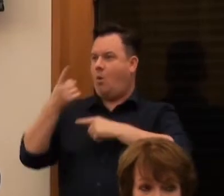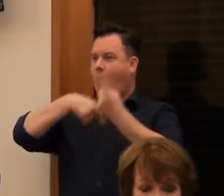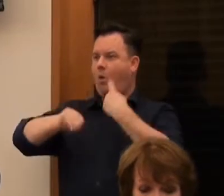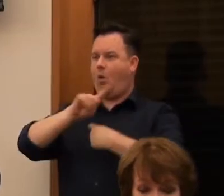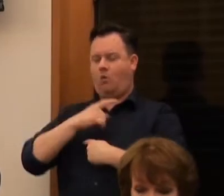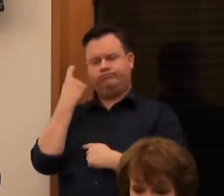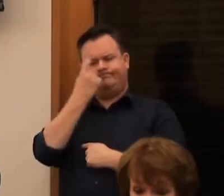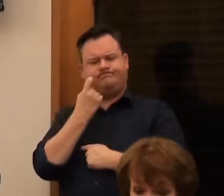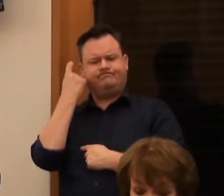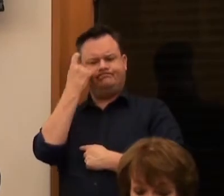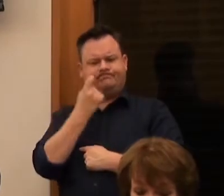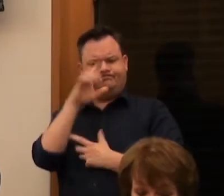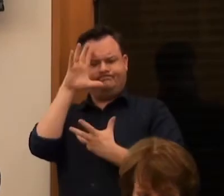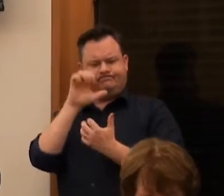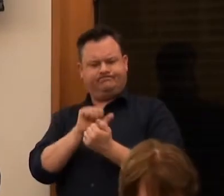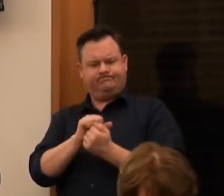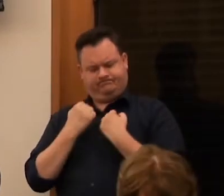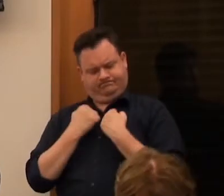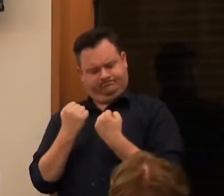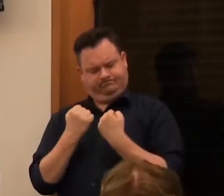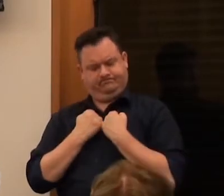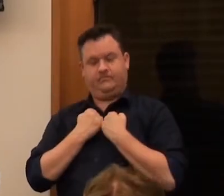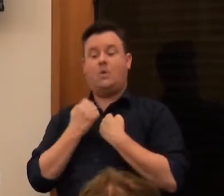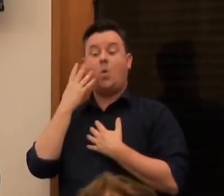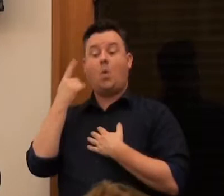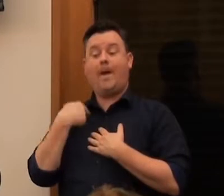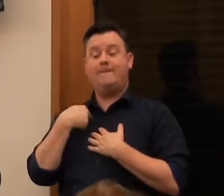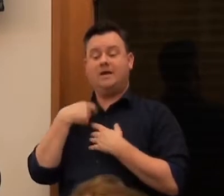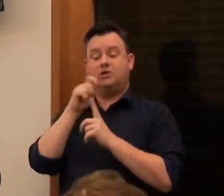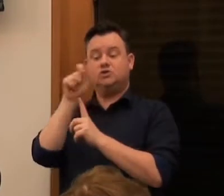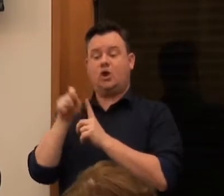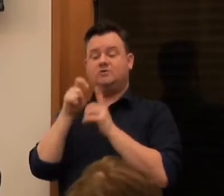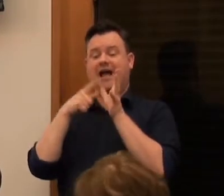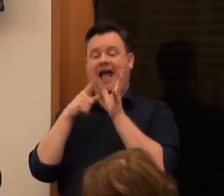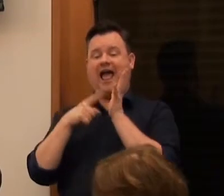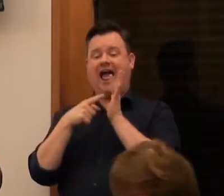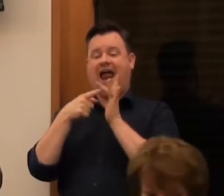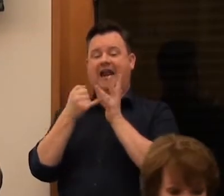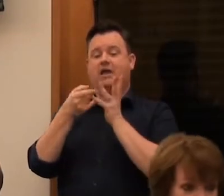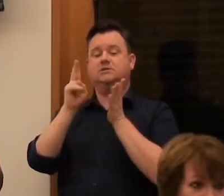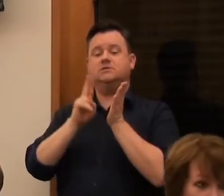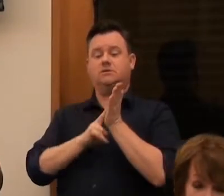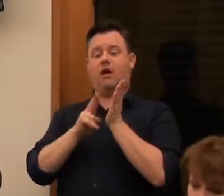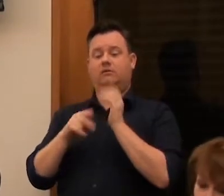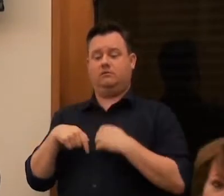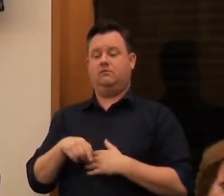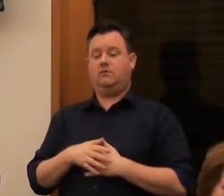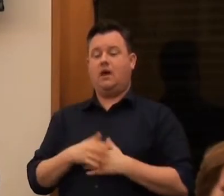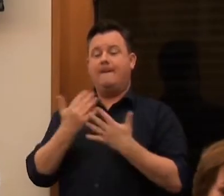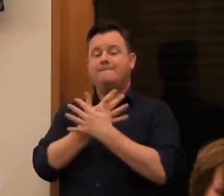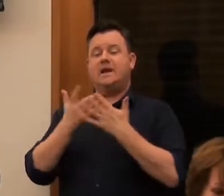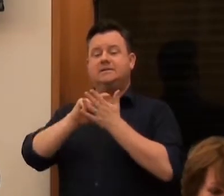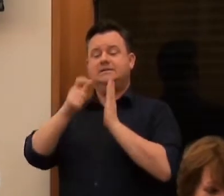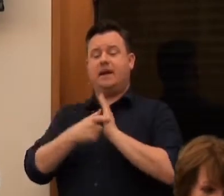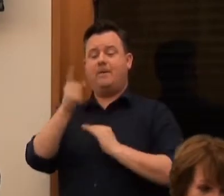And I think when I made the sculpture of Alison Napa and actually the other sculpture I made of disabled